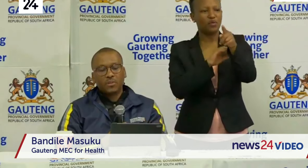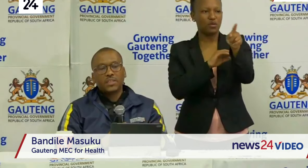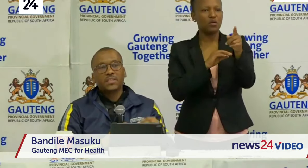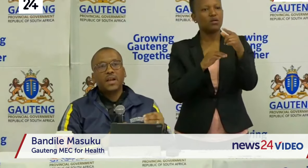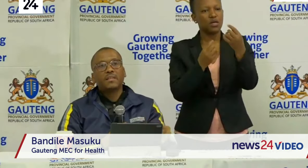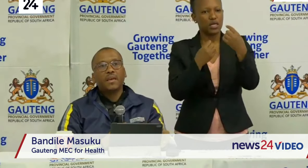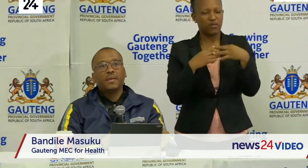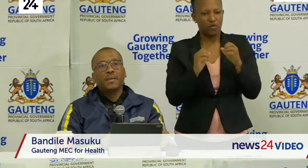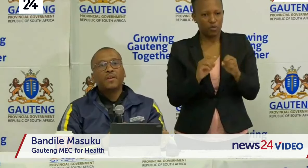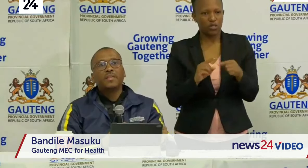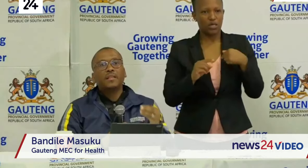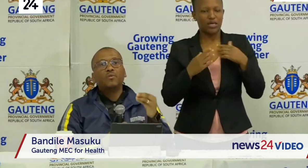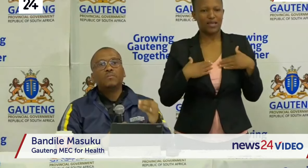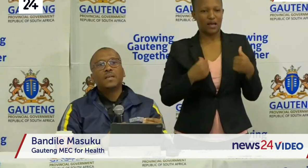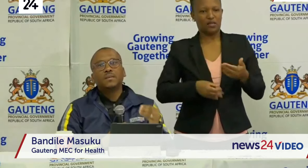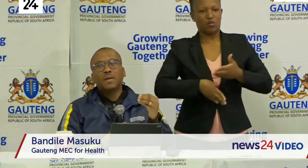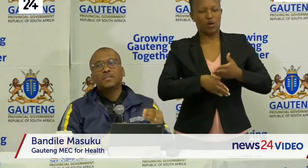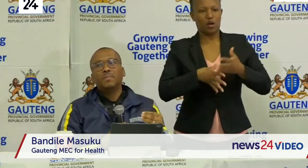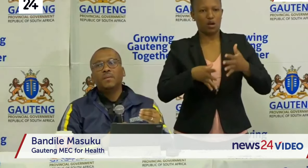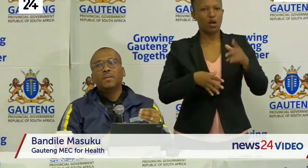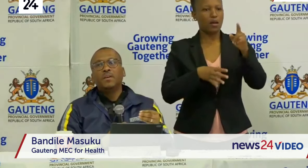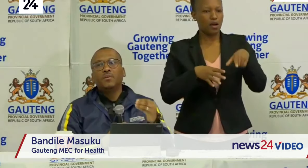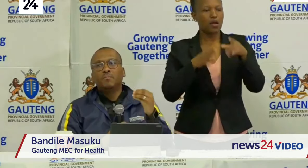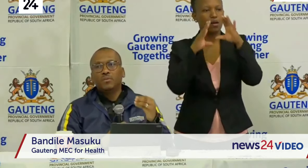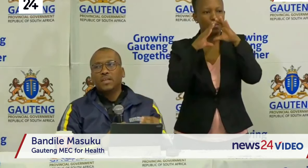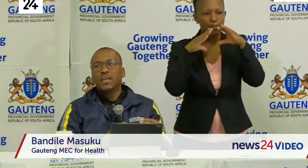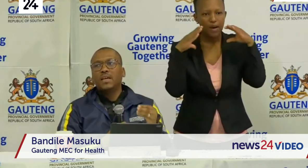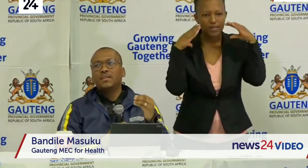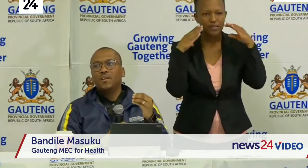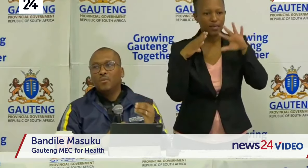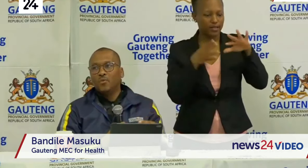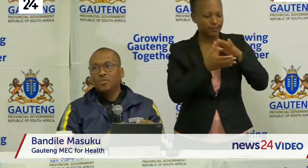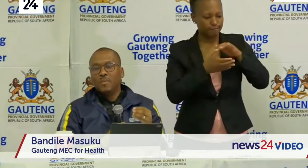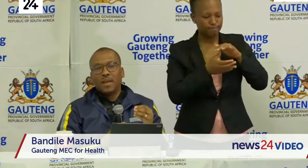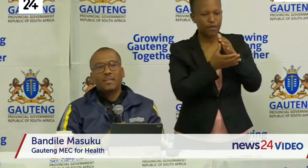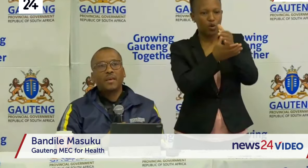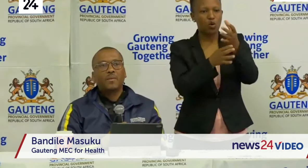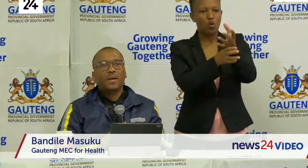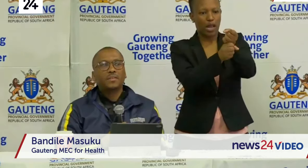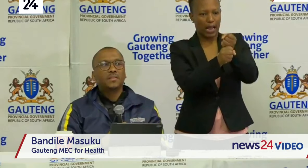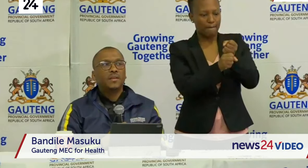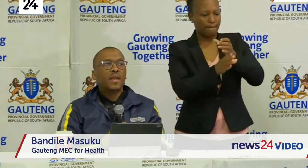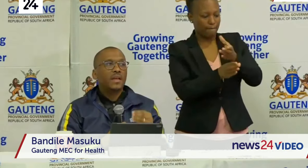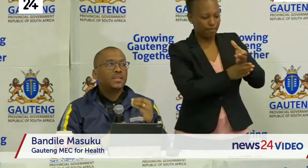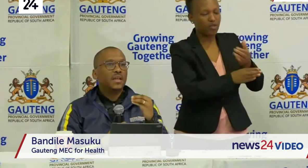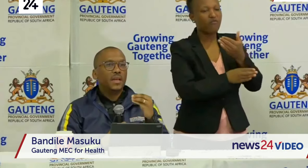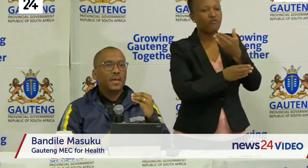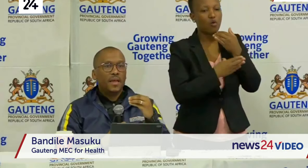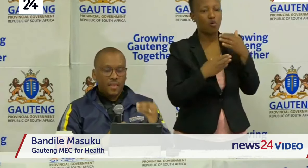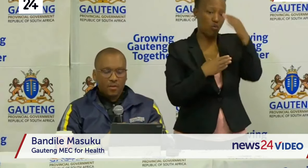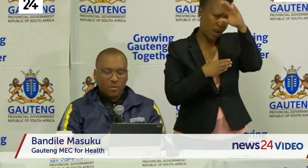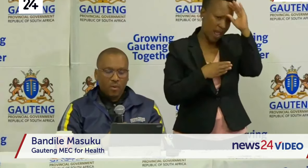opportunity as healthcare that those masks must be put aside and be used by healthcare workers. And